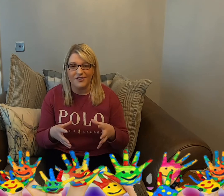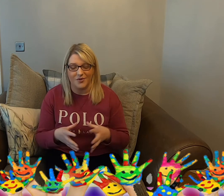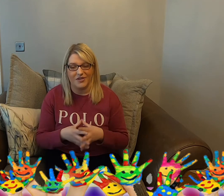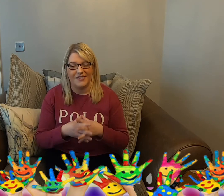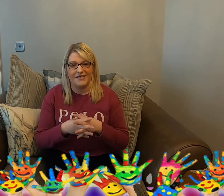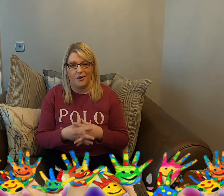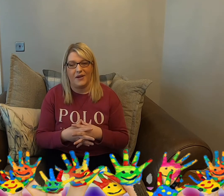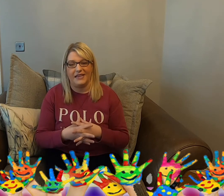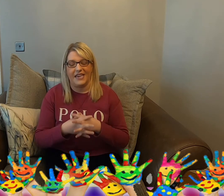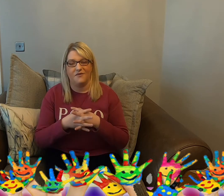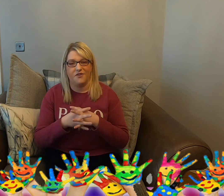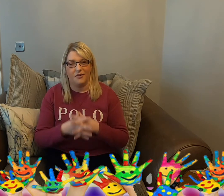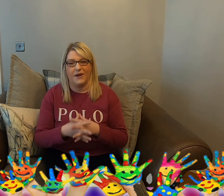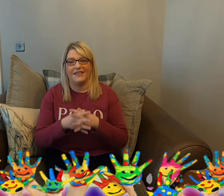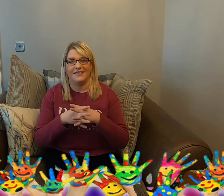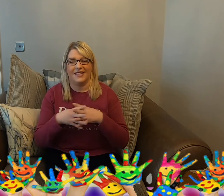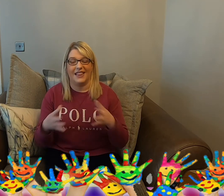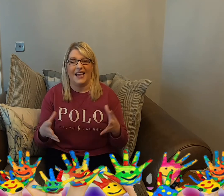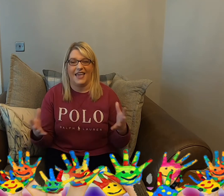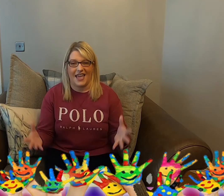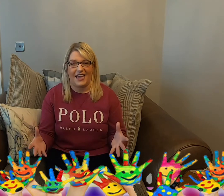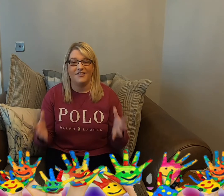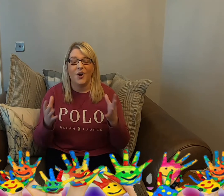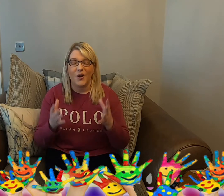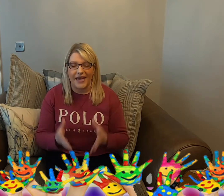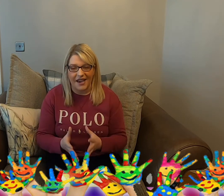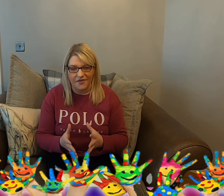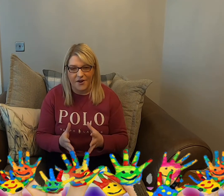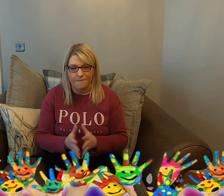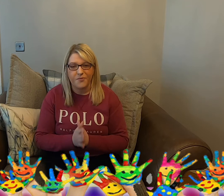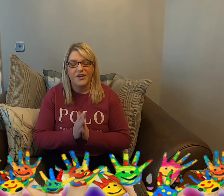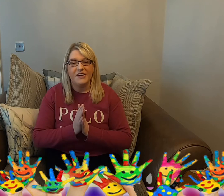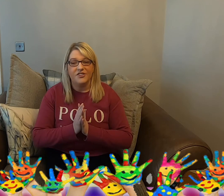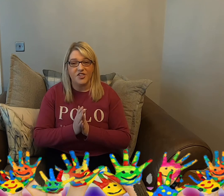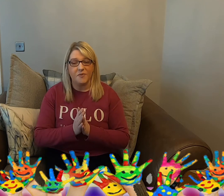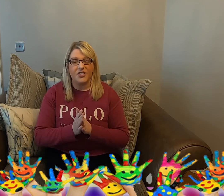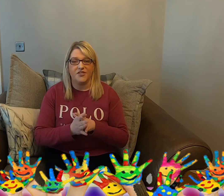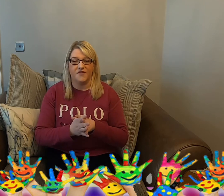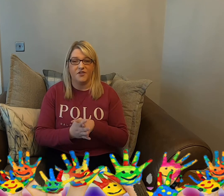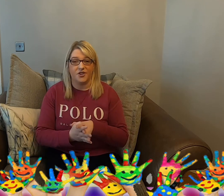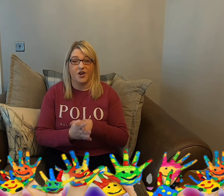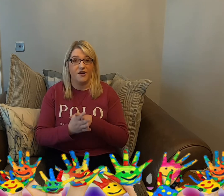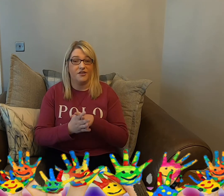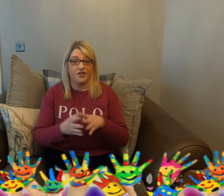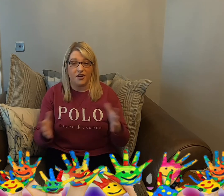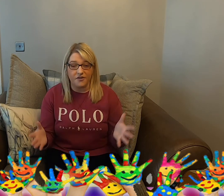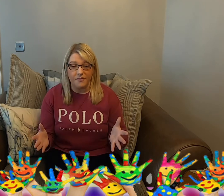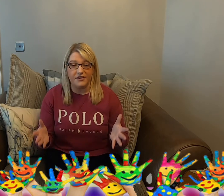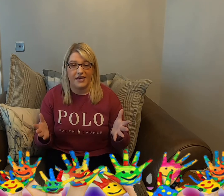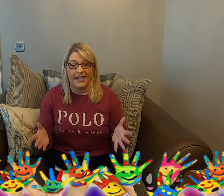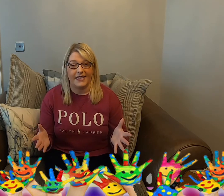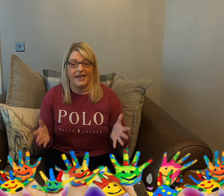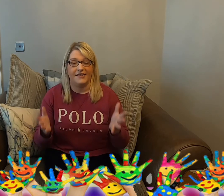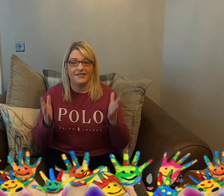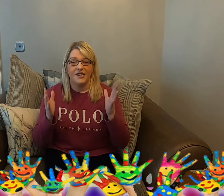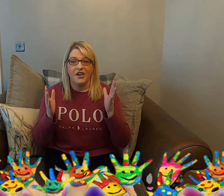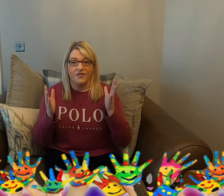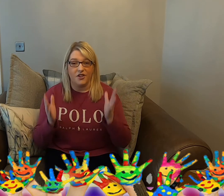resources that we need for the weeks that lie ahead. However, just because of the current government guidelines, the